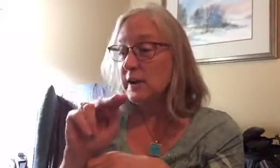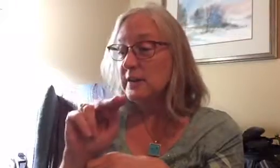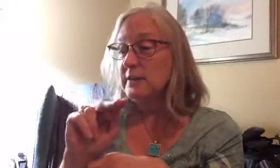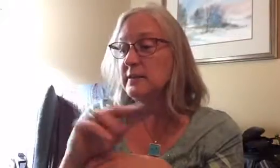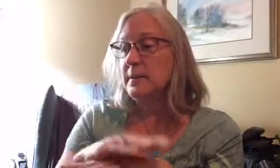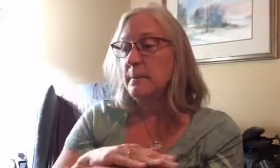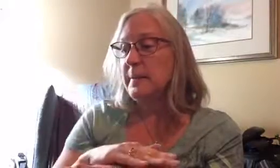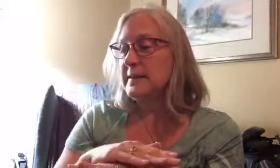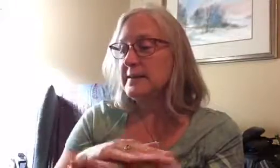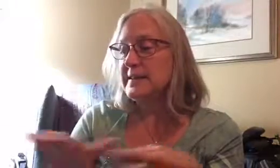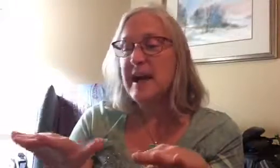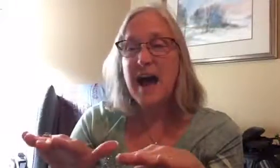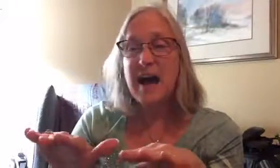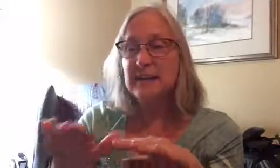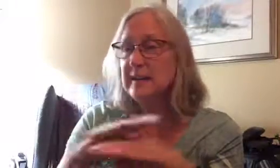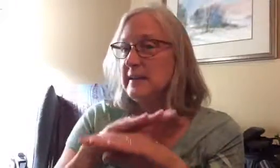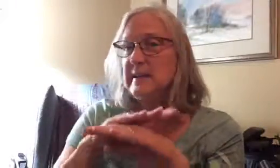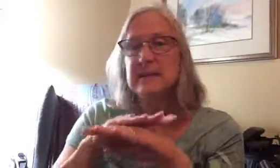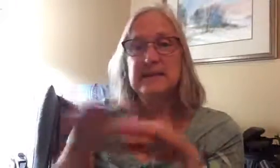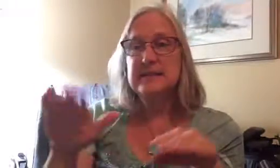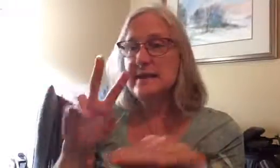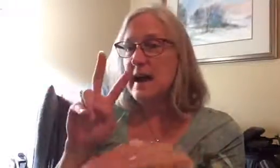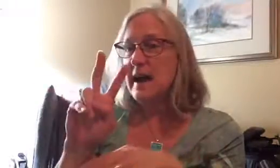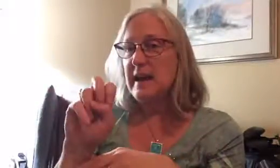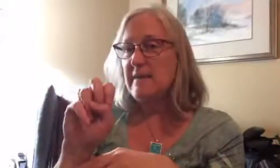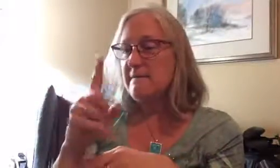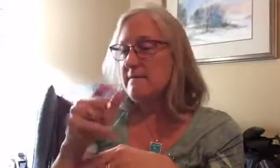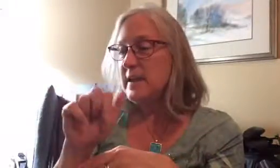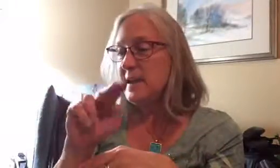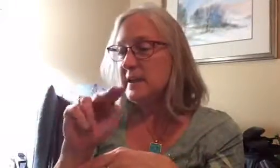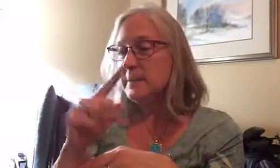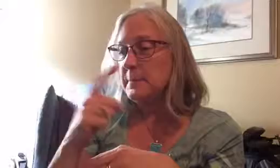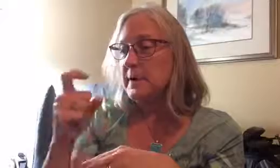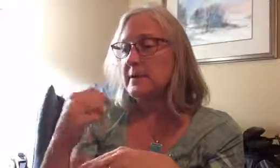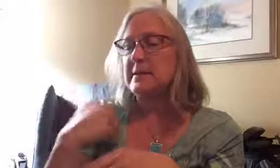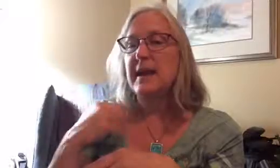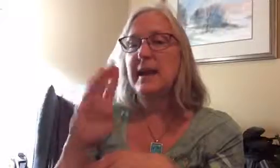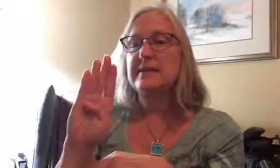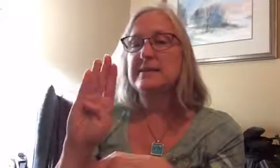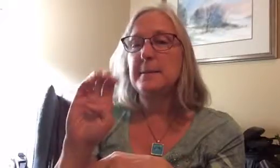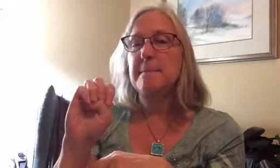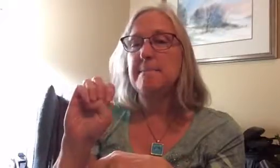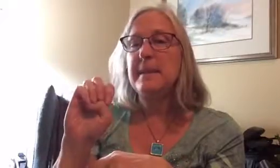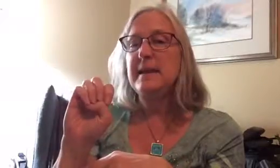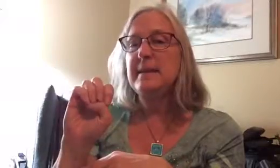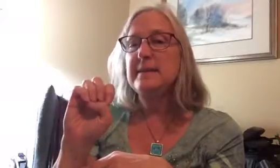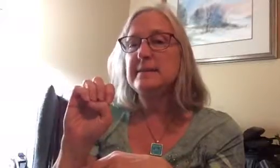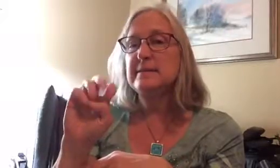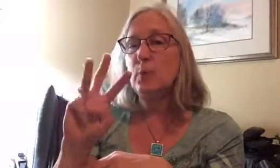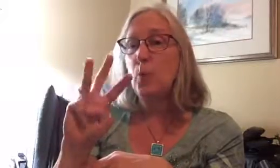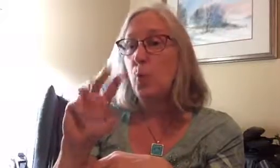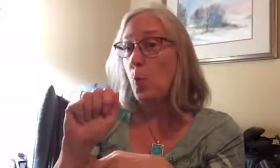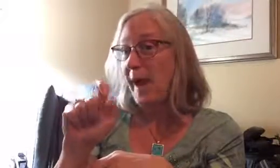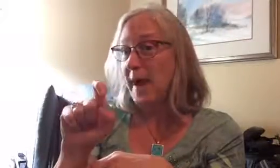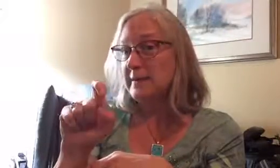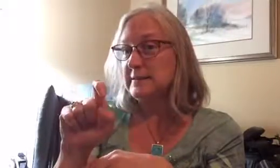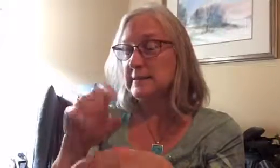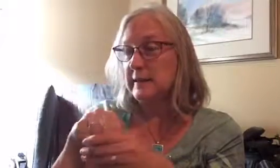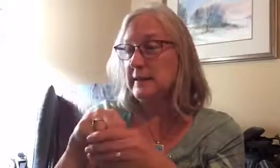but it's not it's not vegan because it has some bees wax in